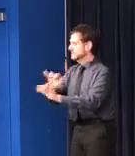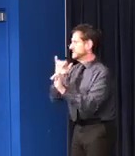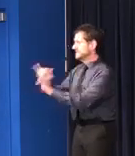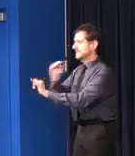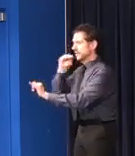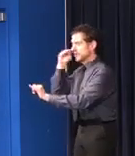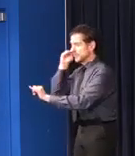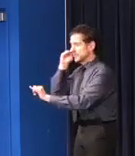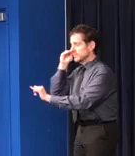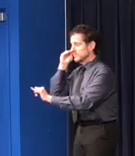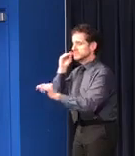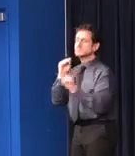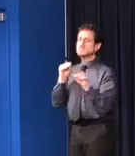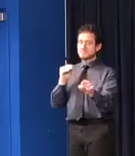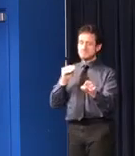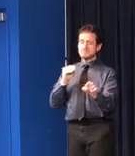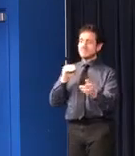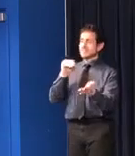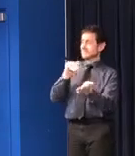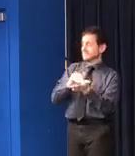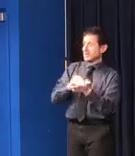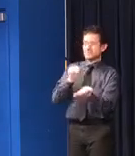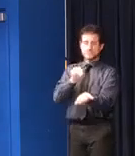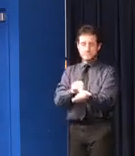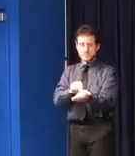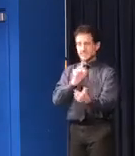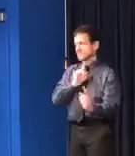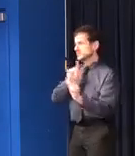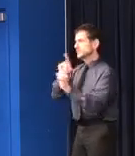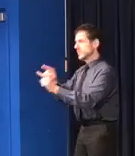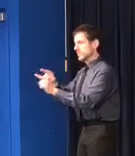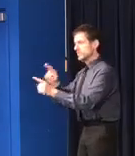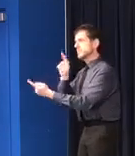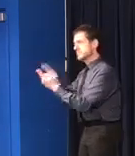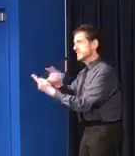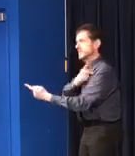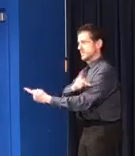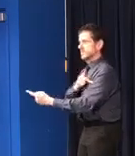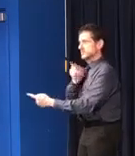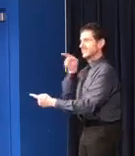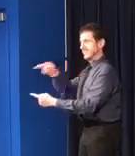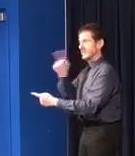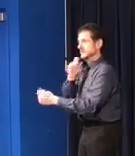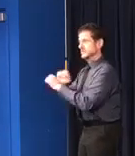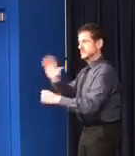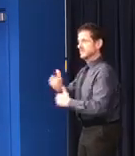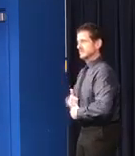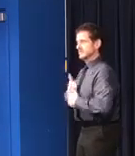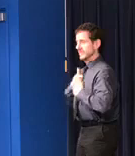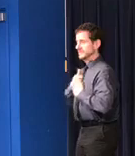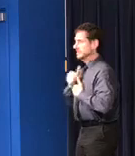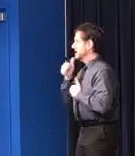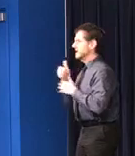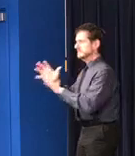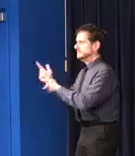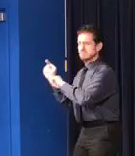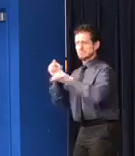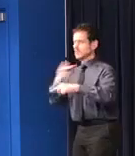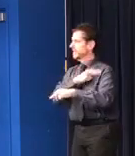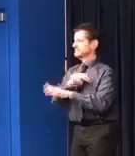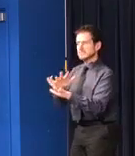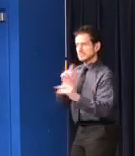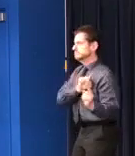go where the patients are, to go where the illness is to save their lives. We are asking for all licensed healthcare